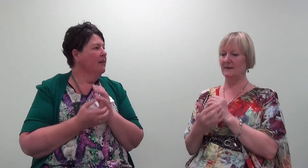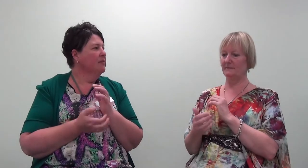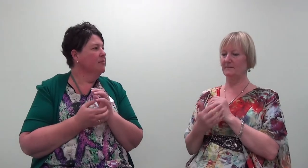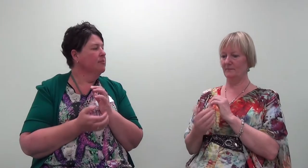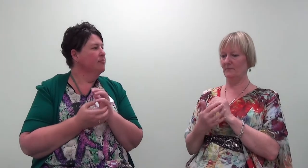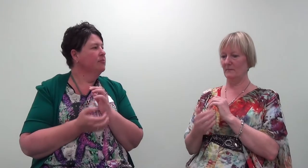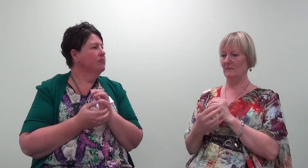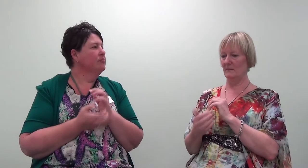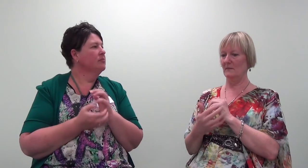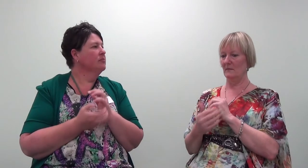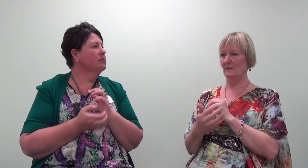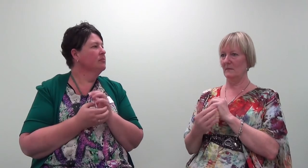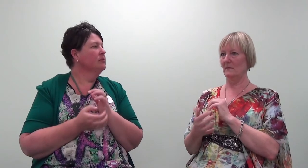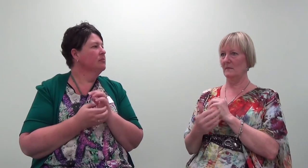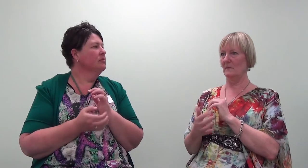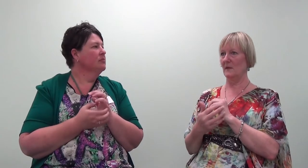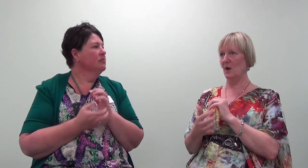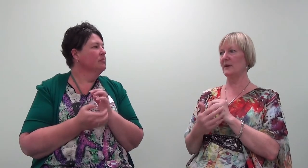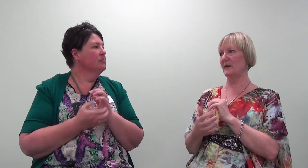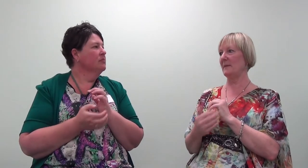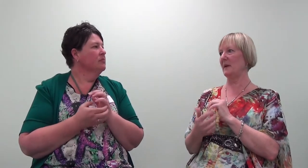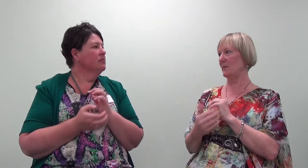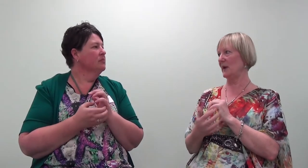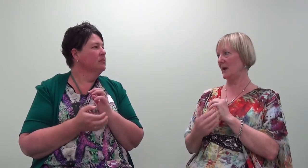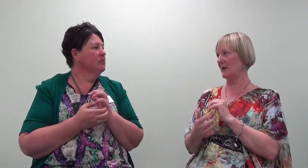going to that memory now.